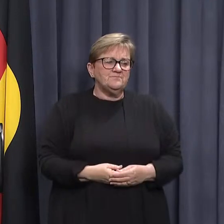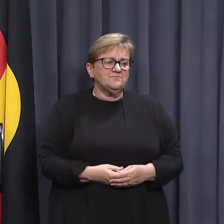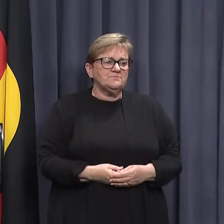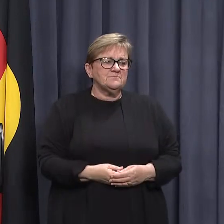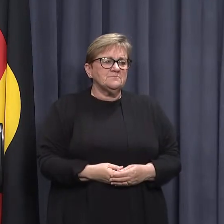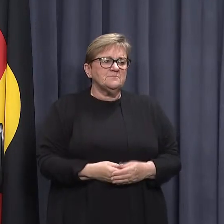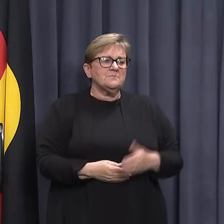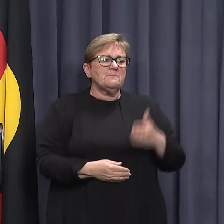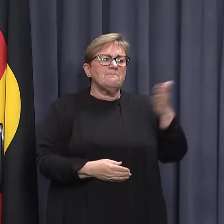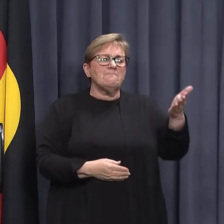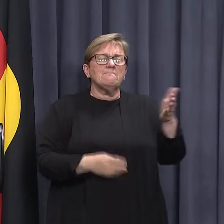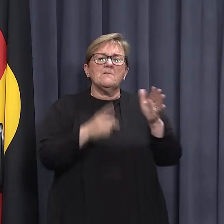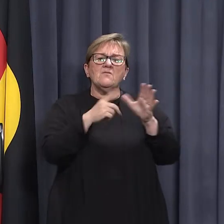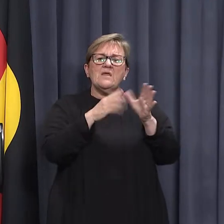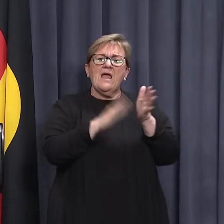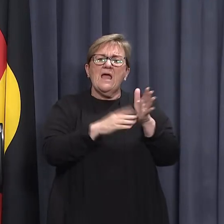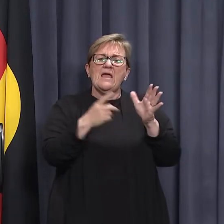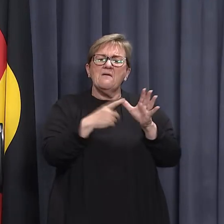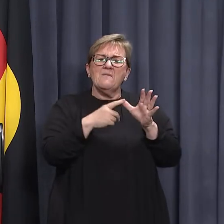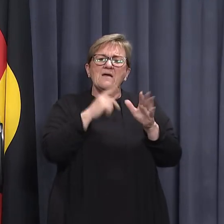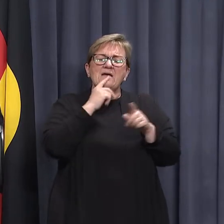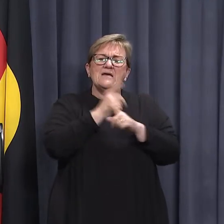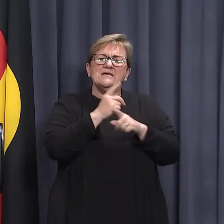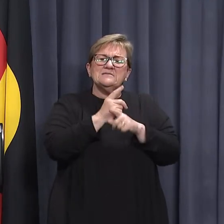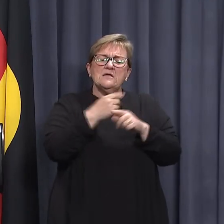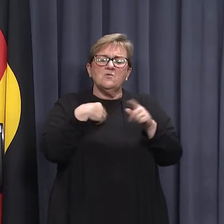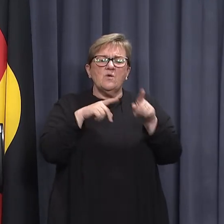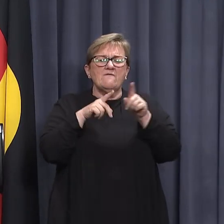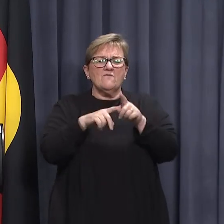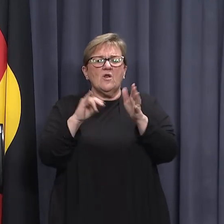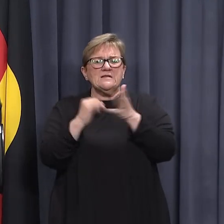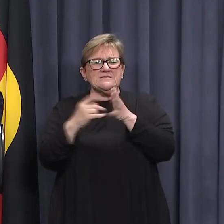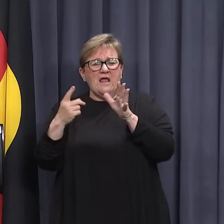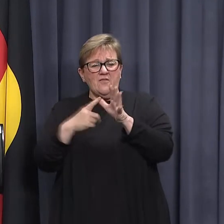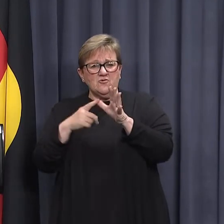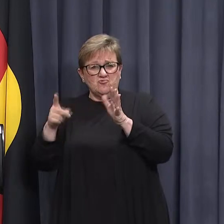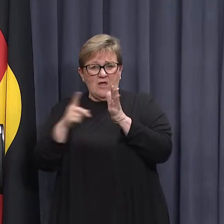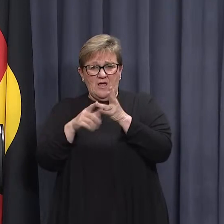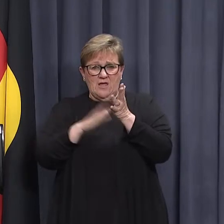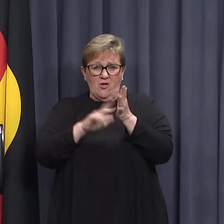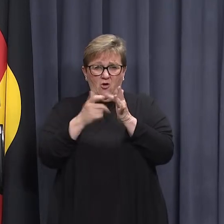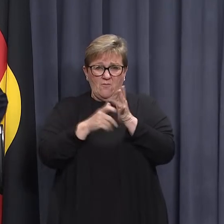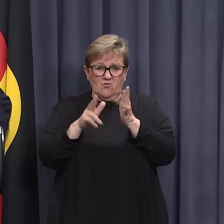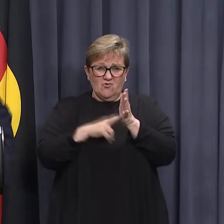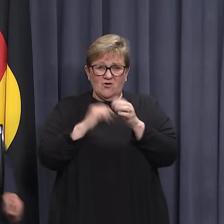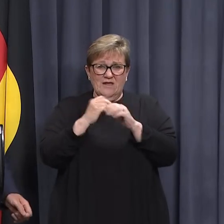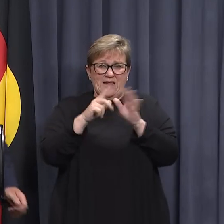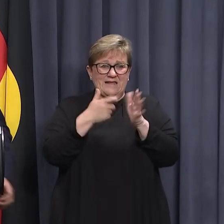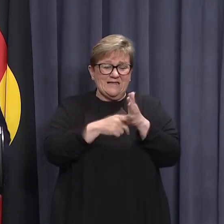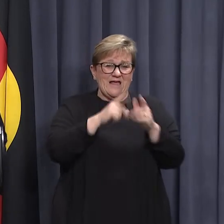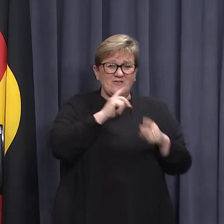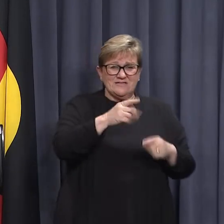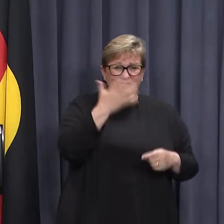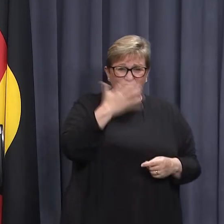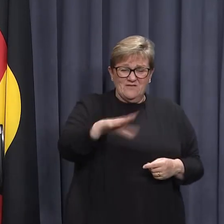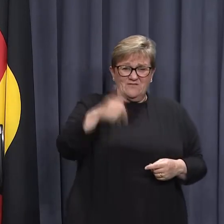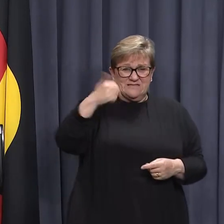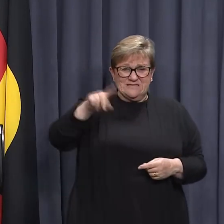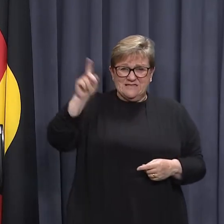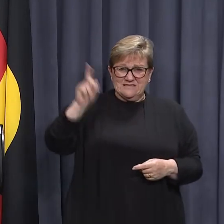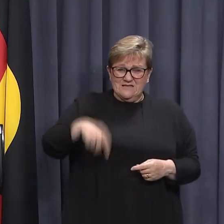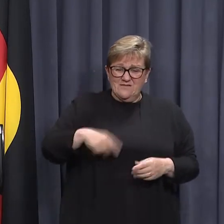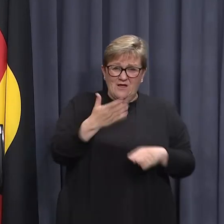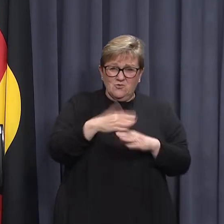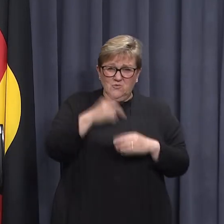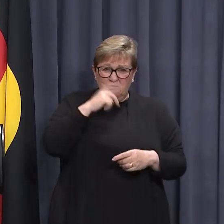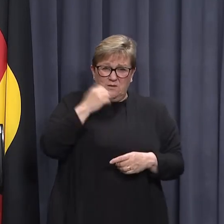basing its modelling Omicron on the South Australian experience that, as Gary said, 50 to 60,000, a new case